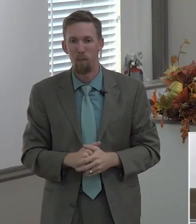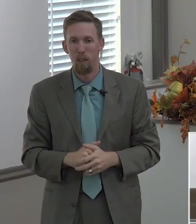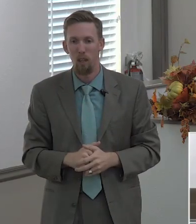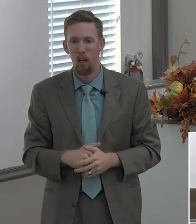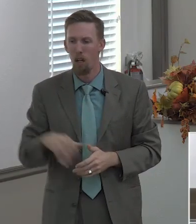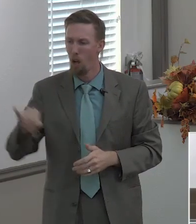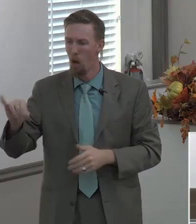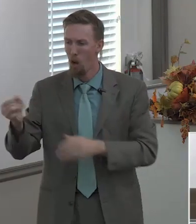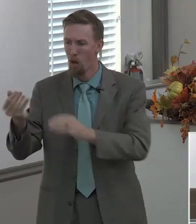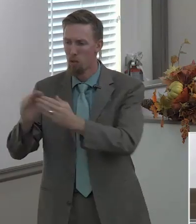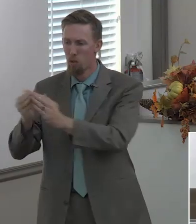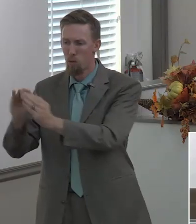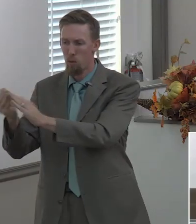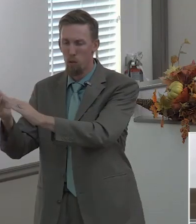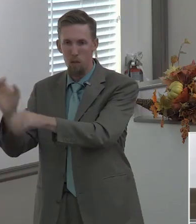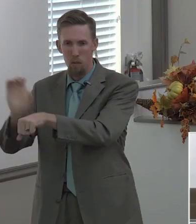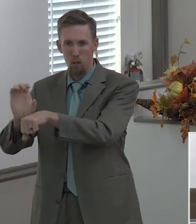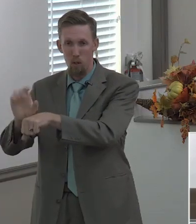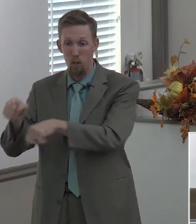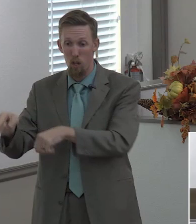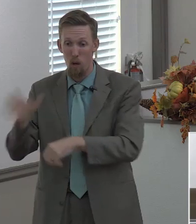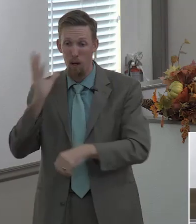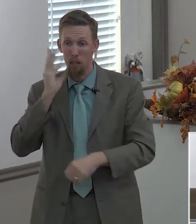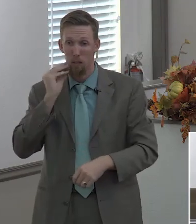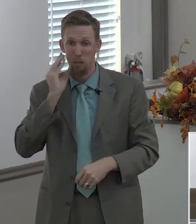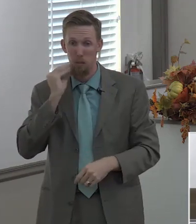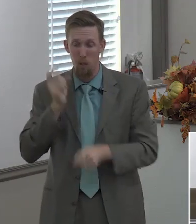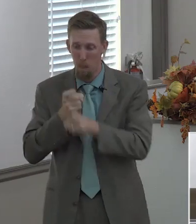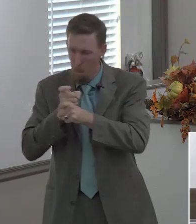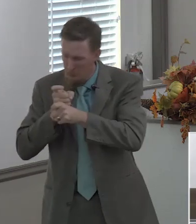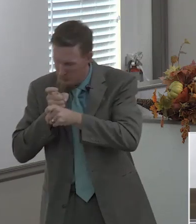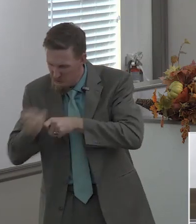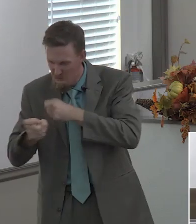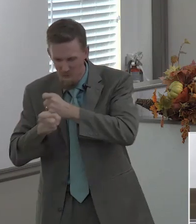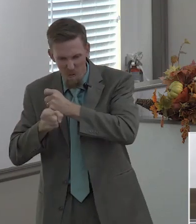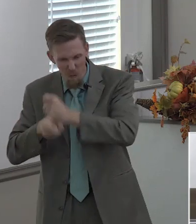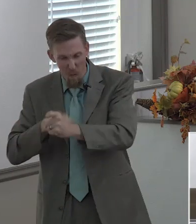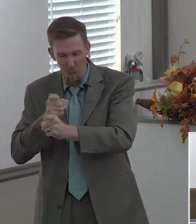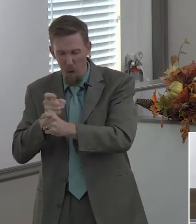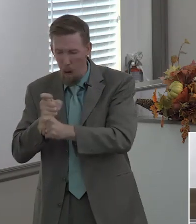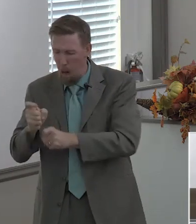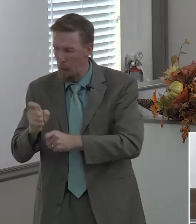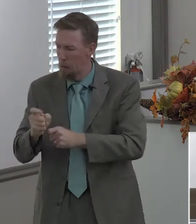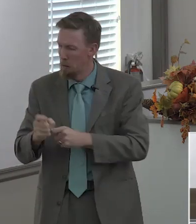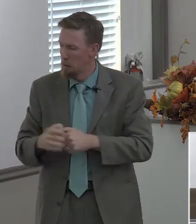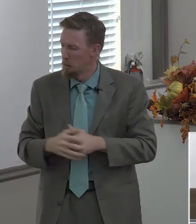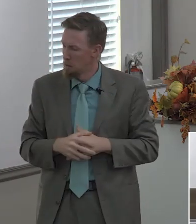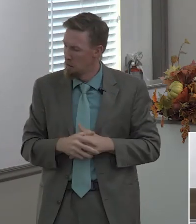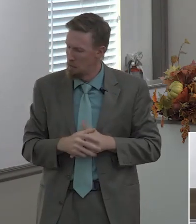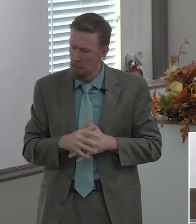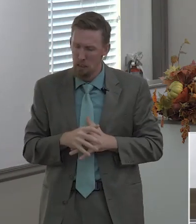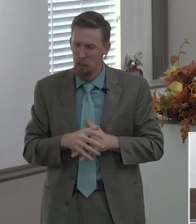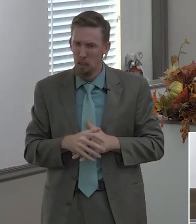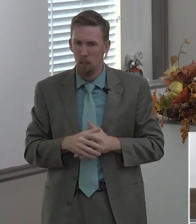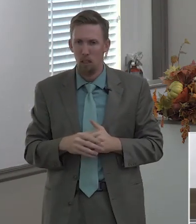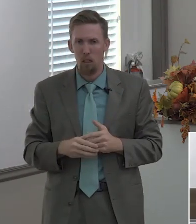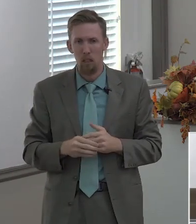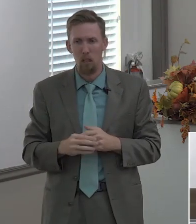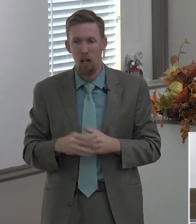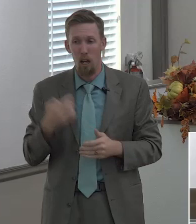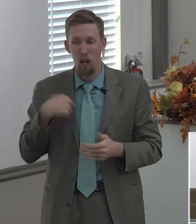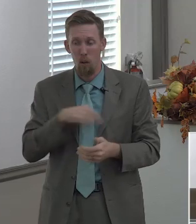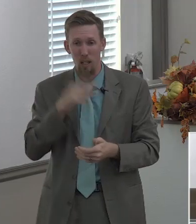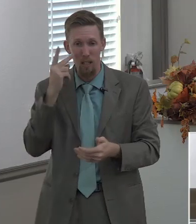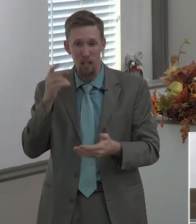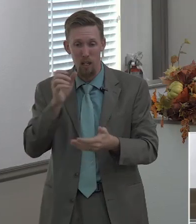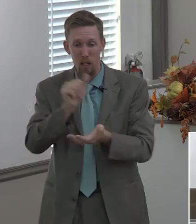the jerusalem church was going through great great great persecution and we read about it in acts 8 and